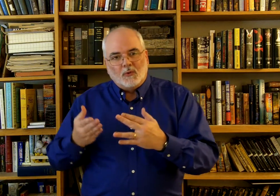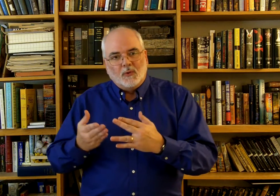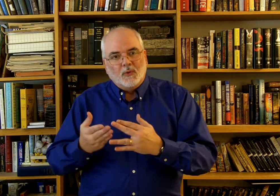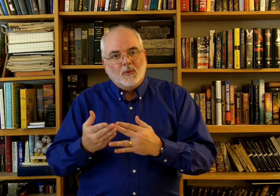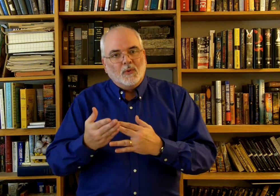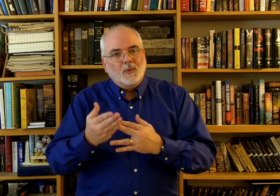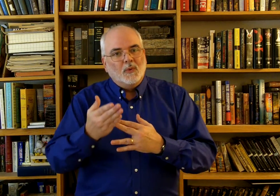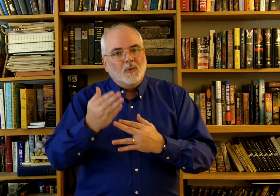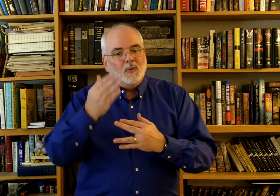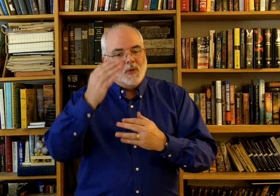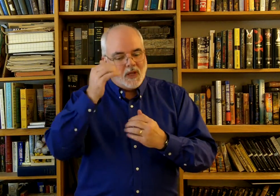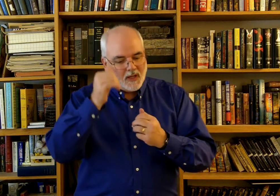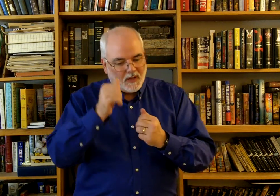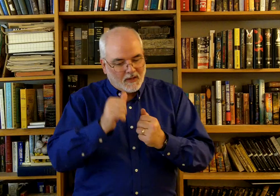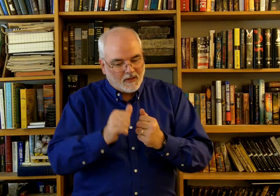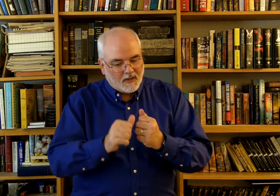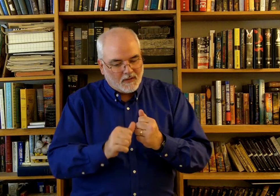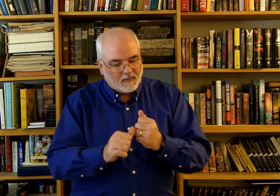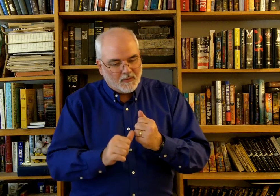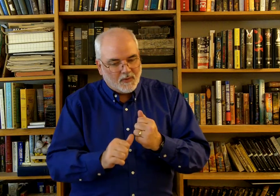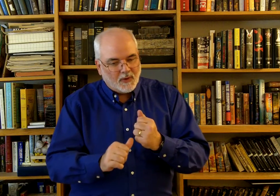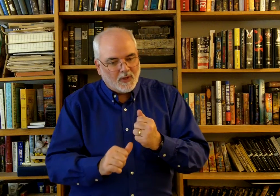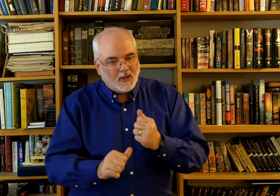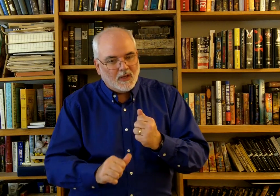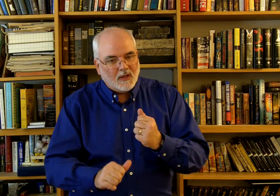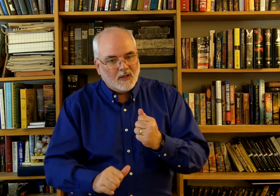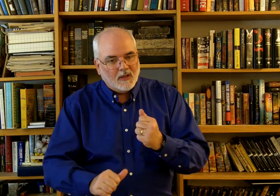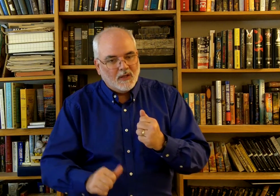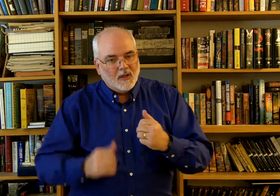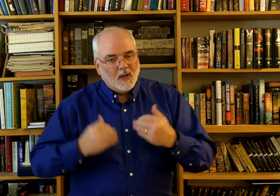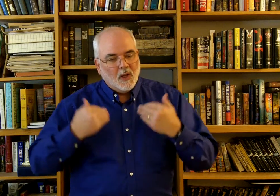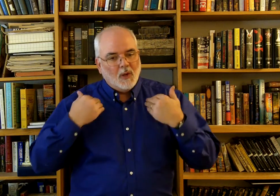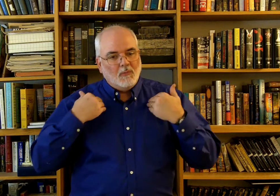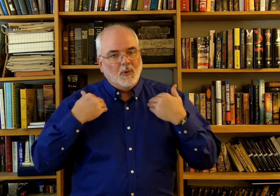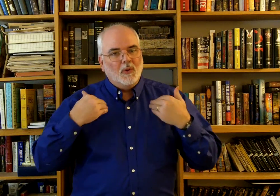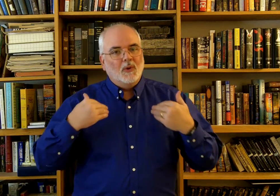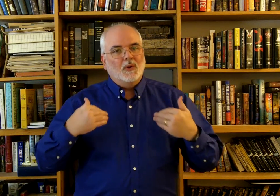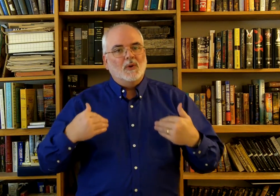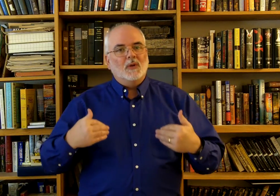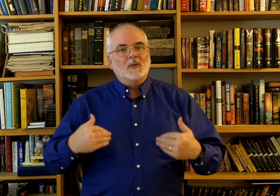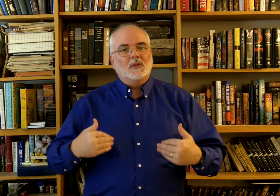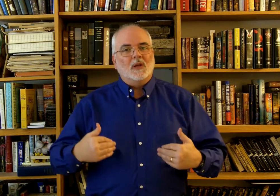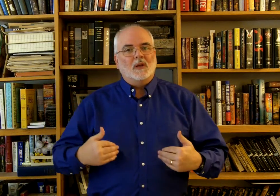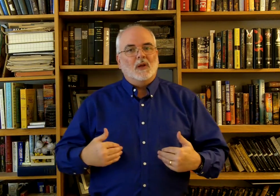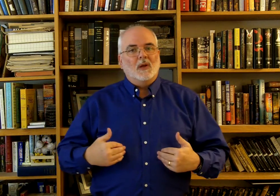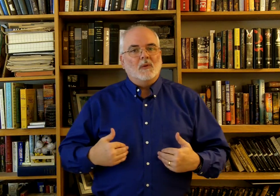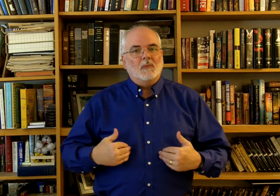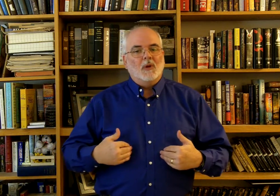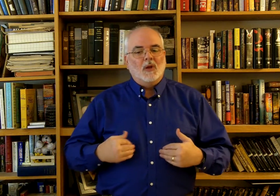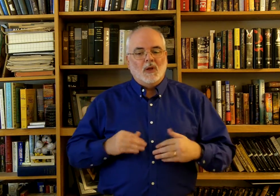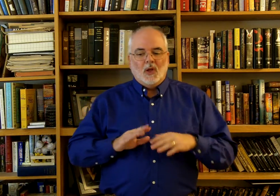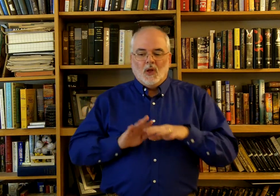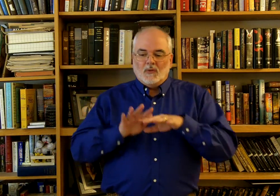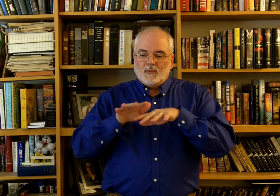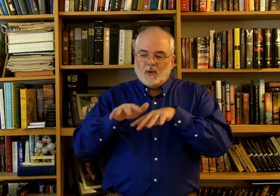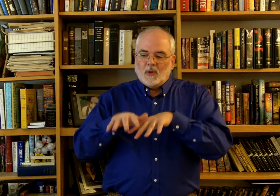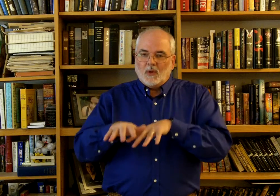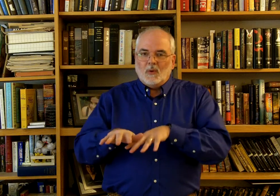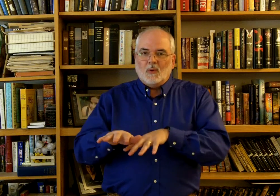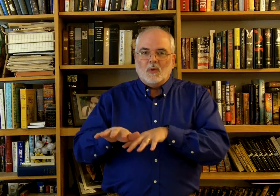Through every was all close